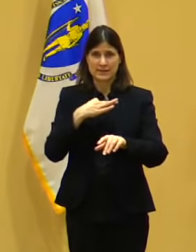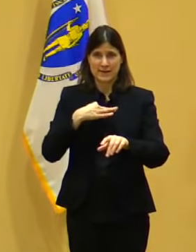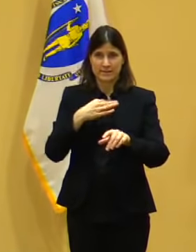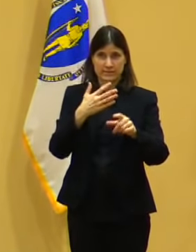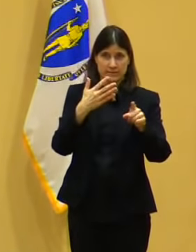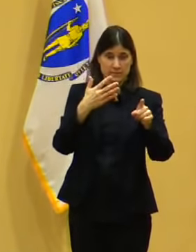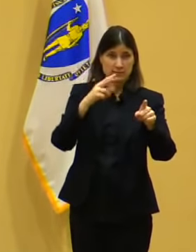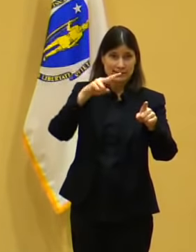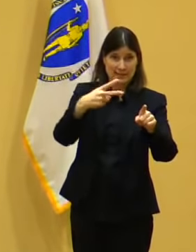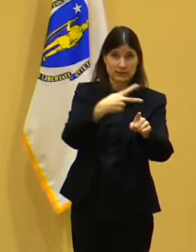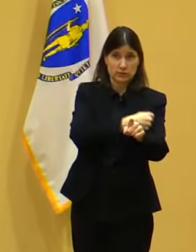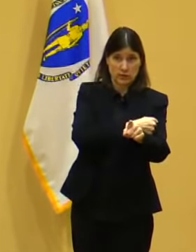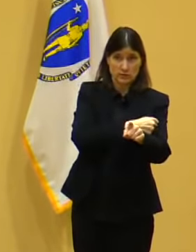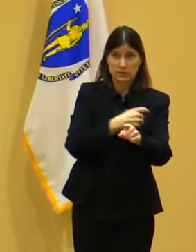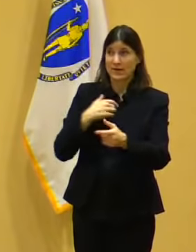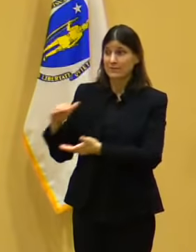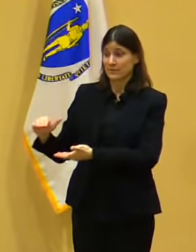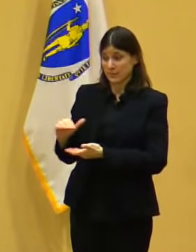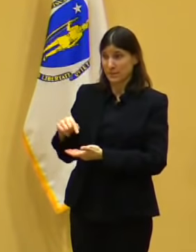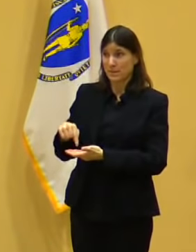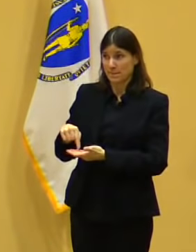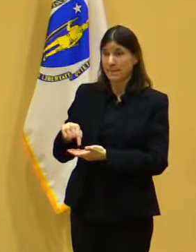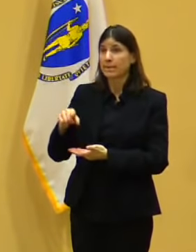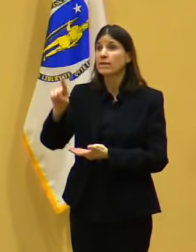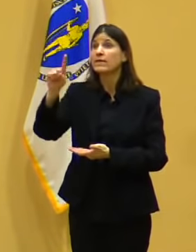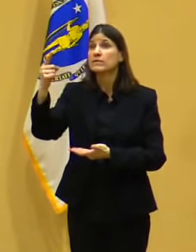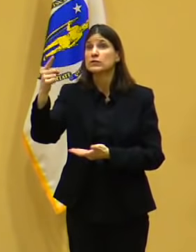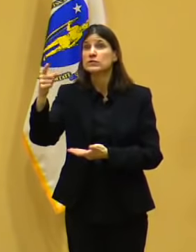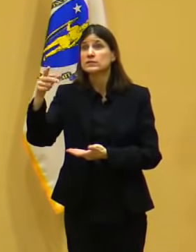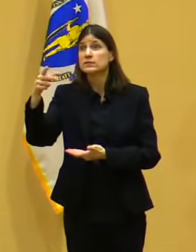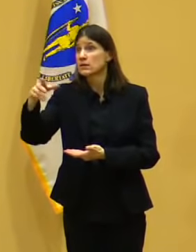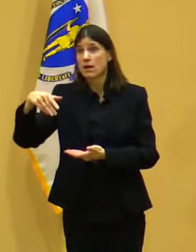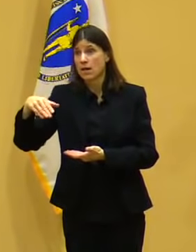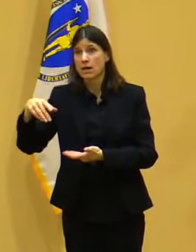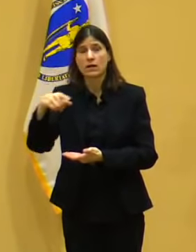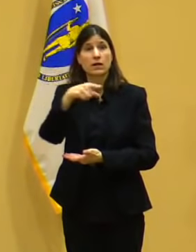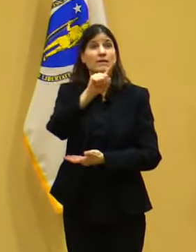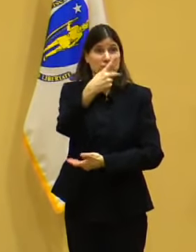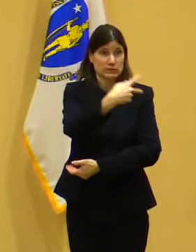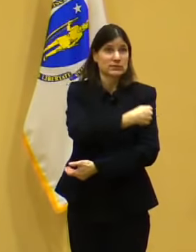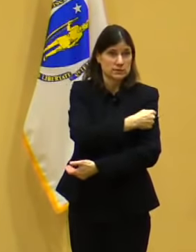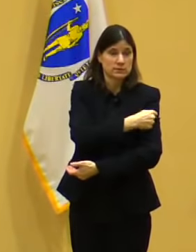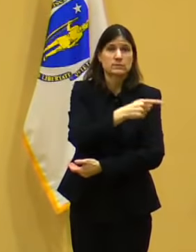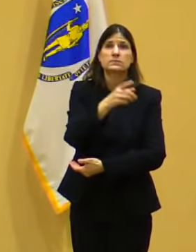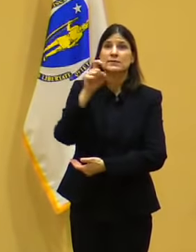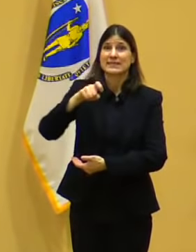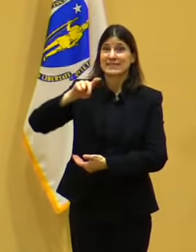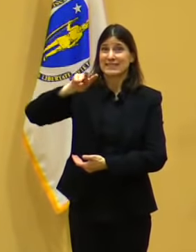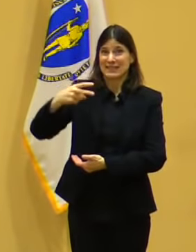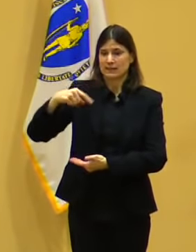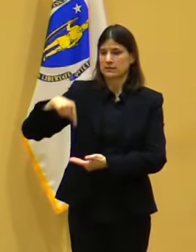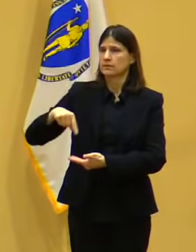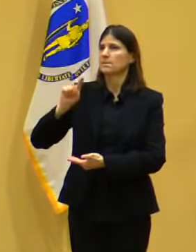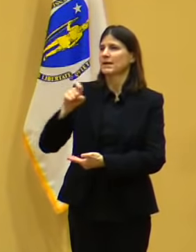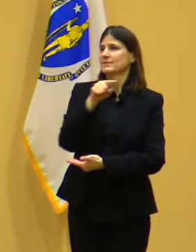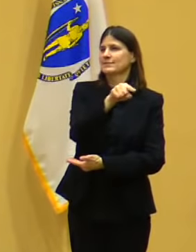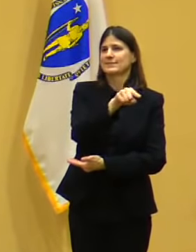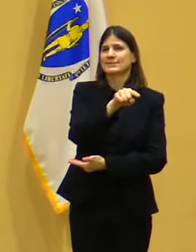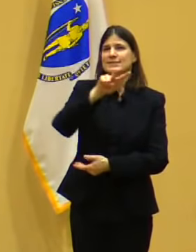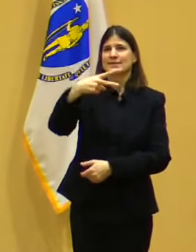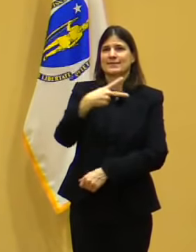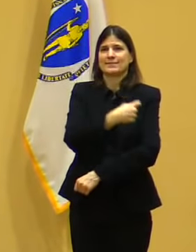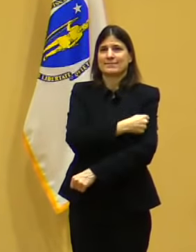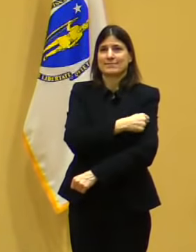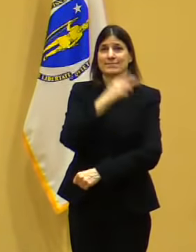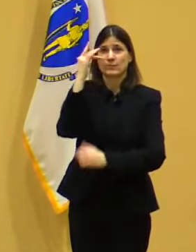people are still coming in who are part of phase one. I mean, there are first responders who are still getting vaccinated in some of these mass vac